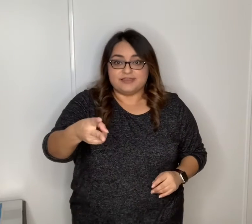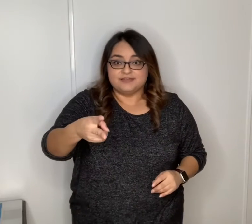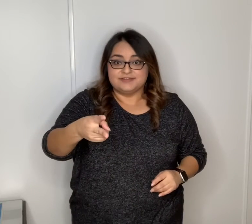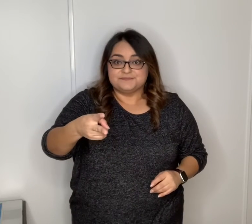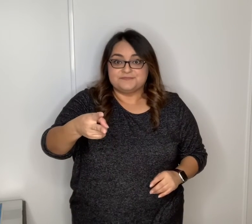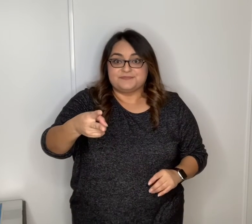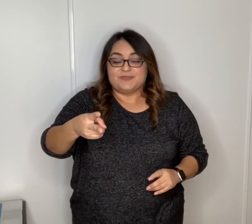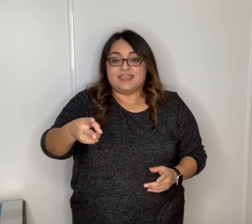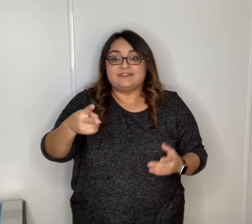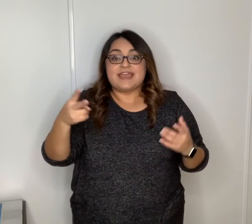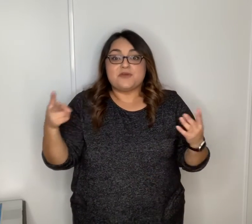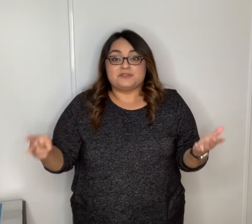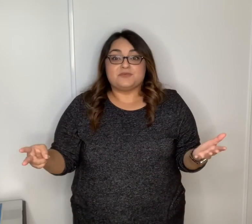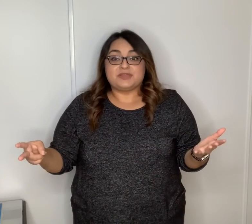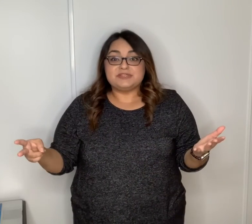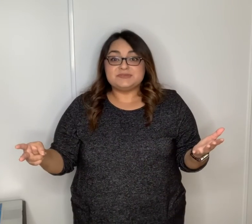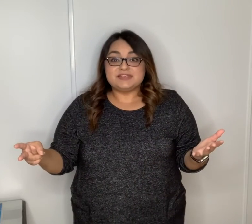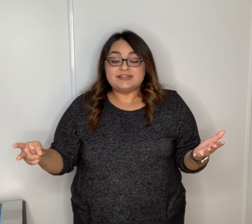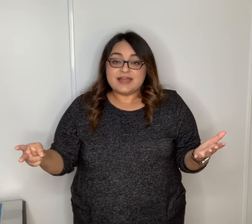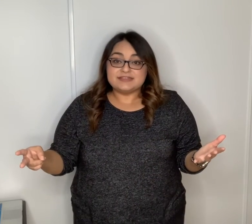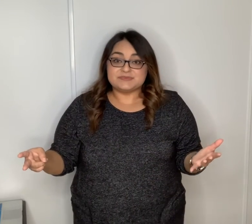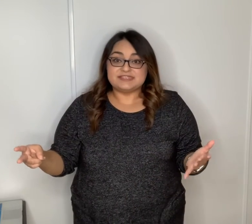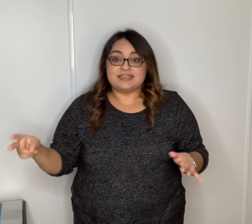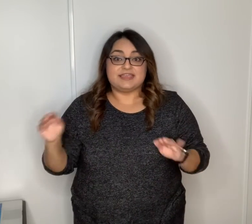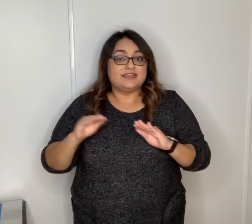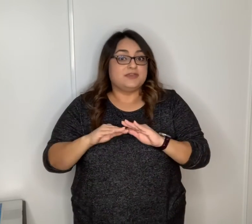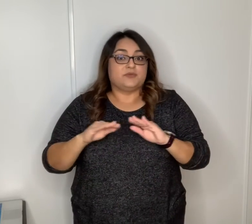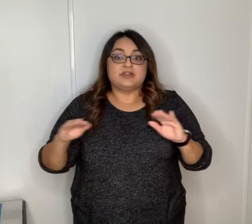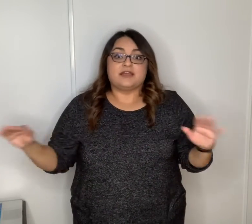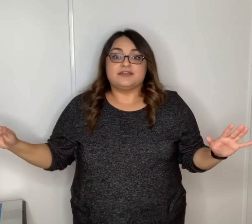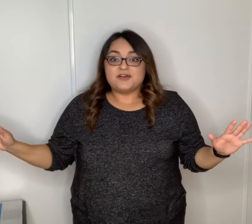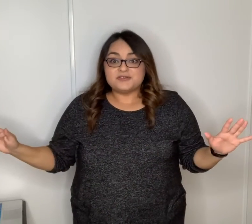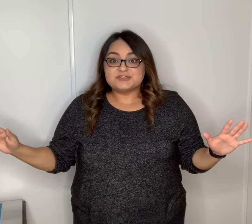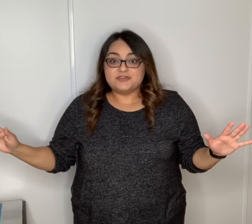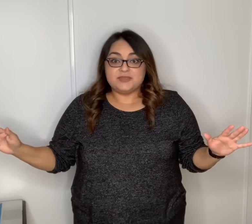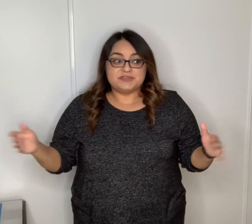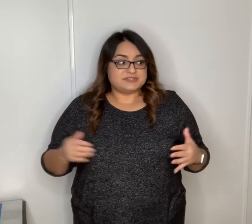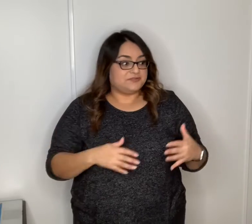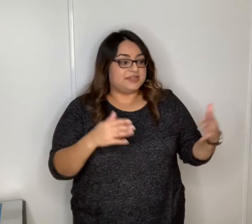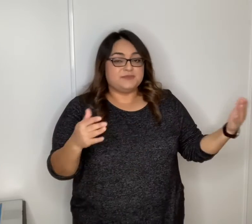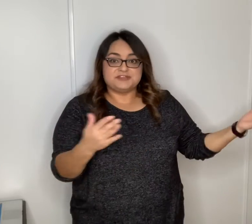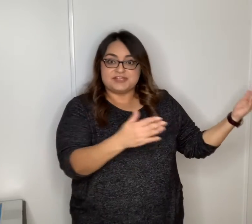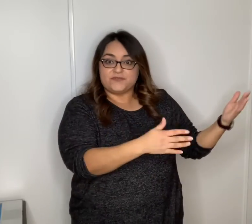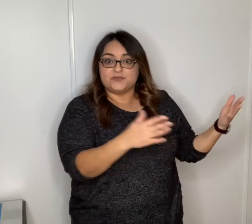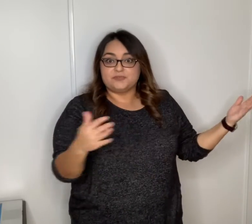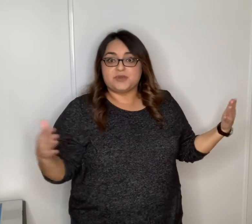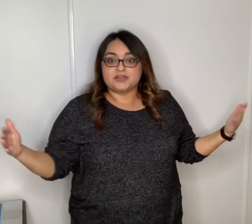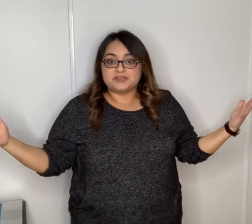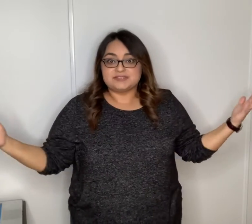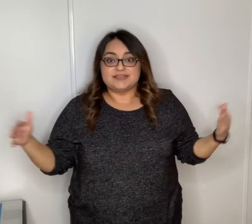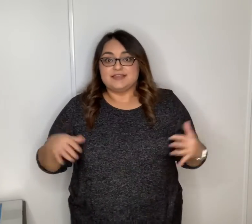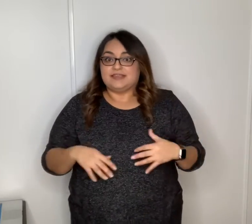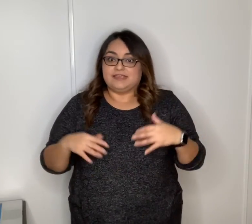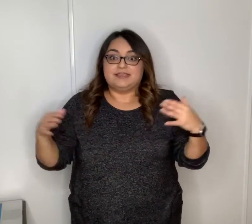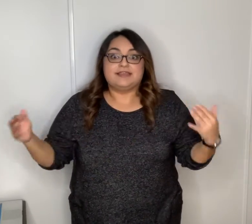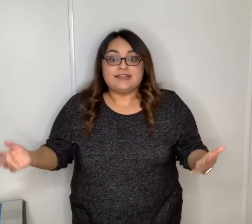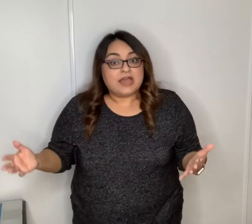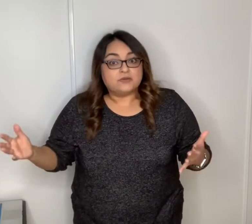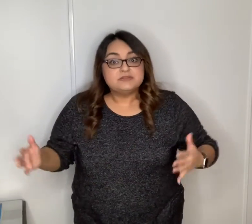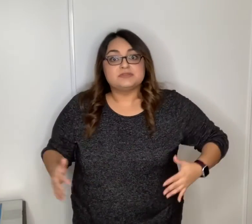okay now the way we do it in class we say we're not going to all scream because you can imagine everyone in partners it can get loud so